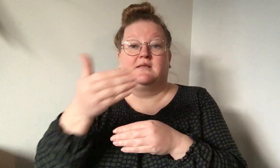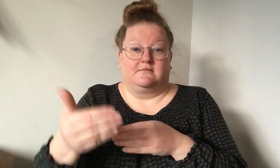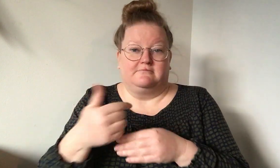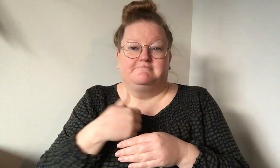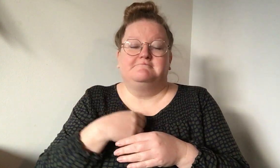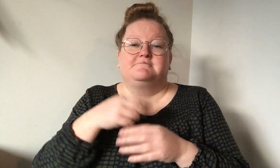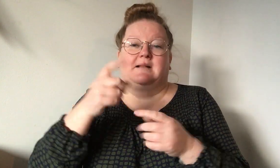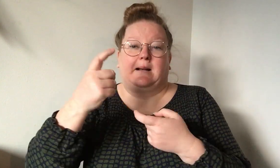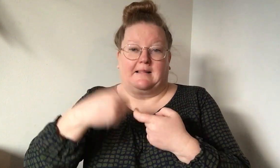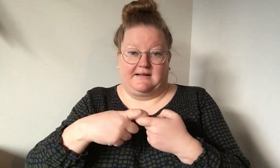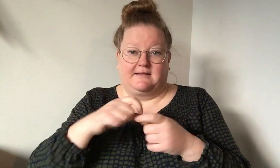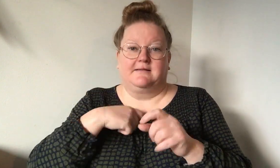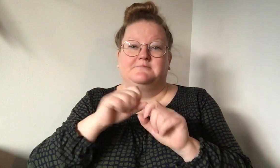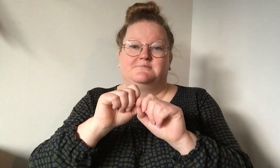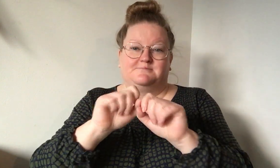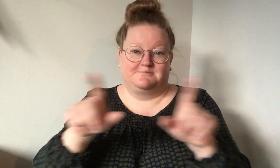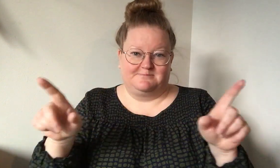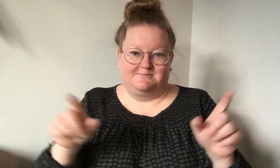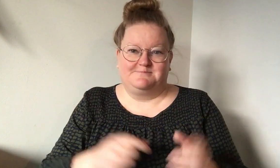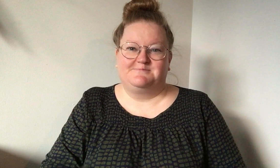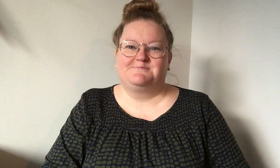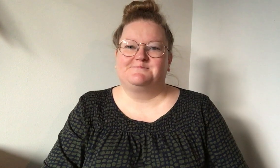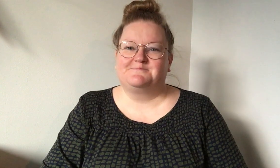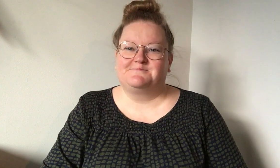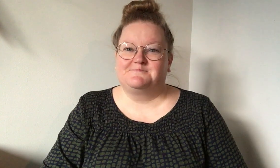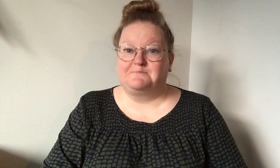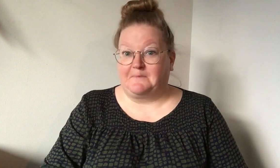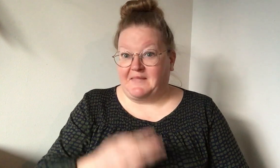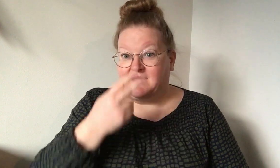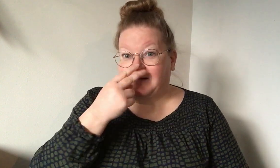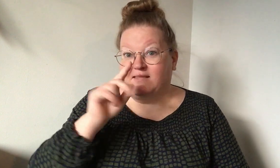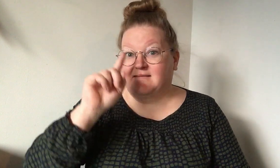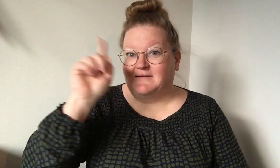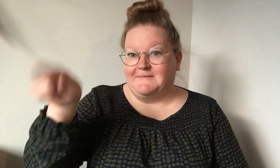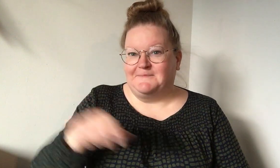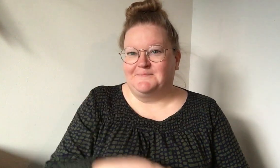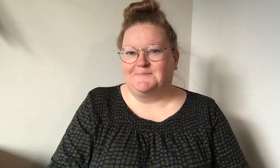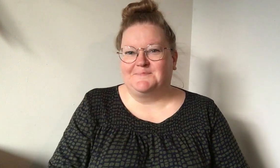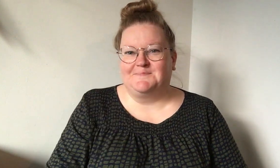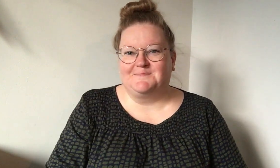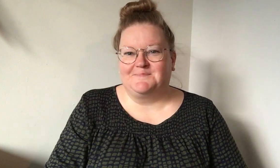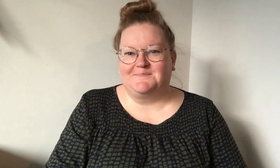baby Don't eat? you, baby love you, you, baby add love you.